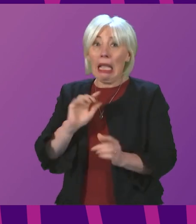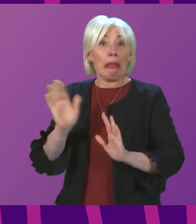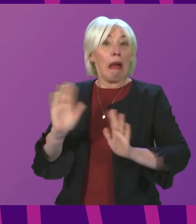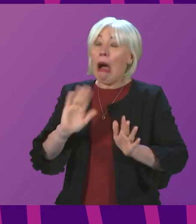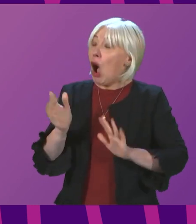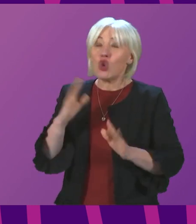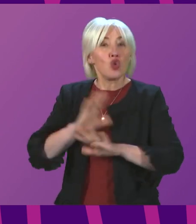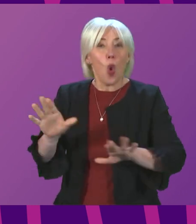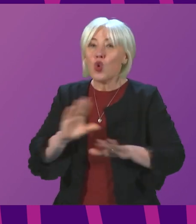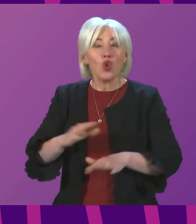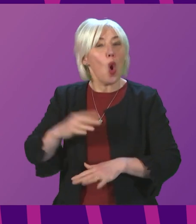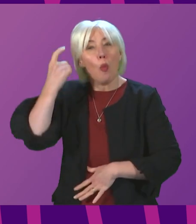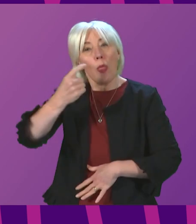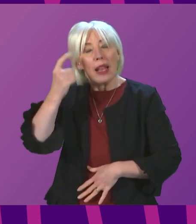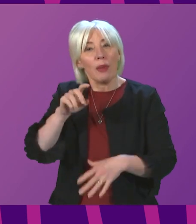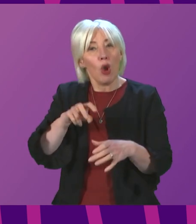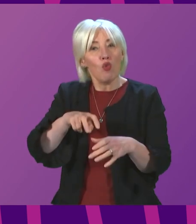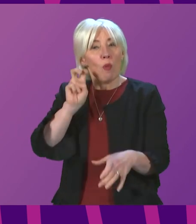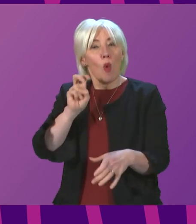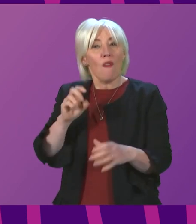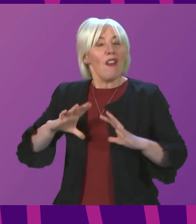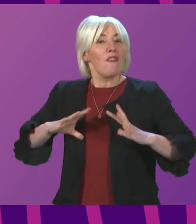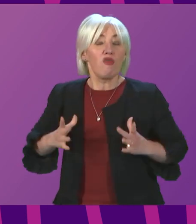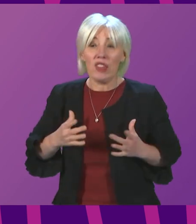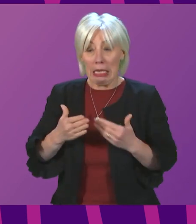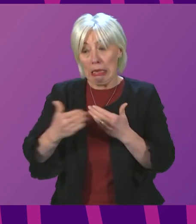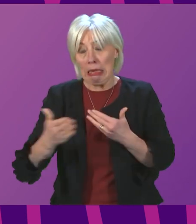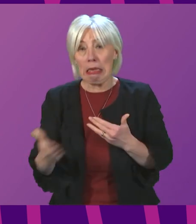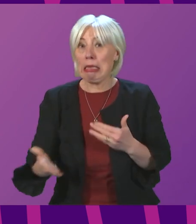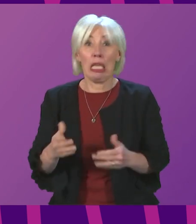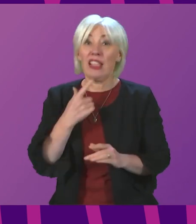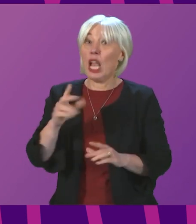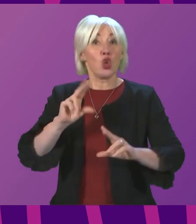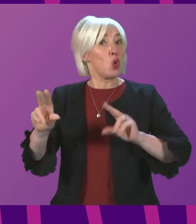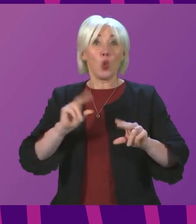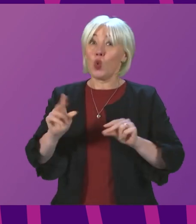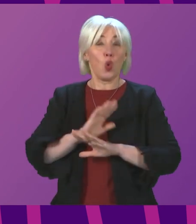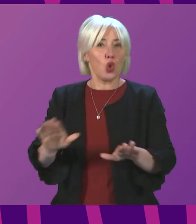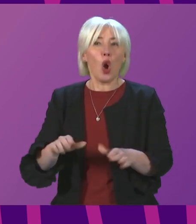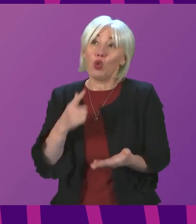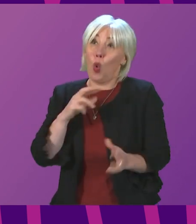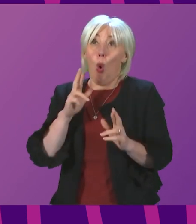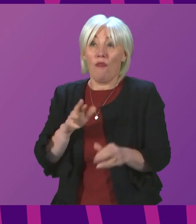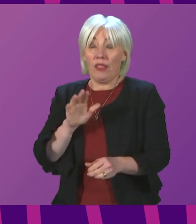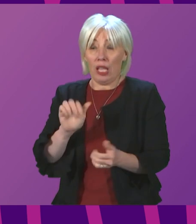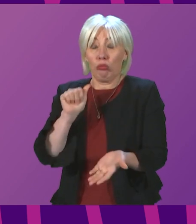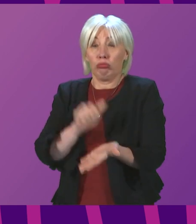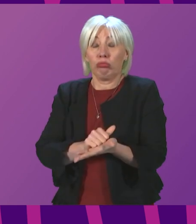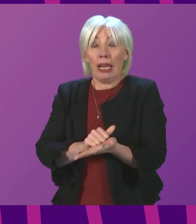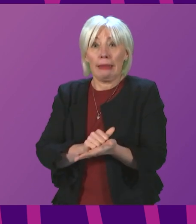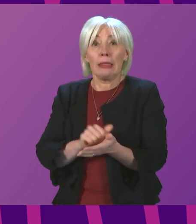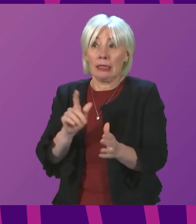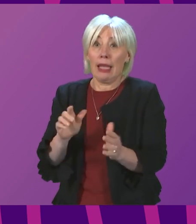of removing free access to lateral flow devices any time soon. I hope we see that assurance solidify and